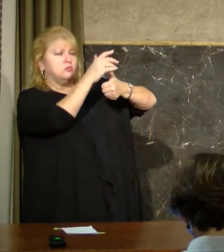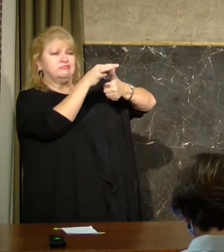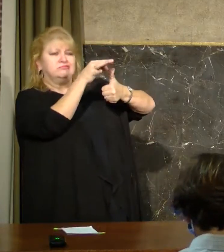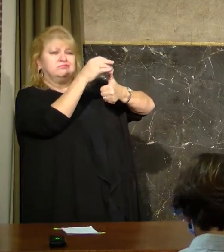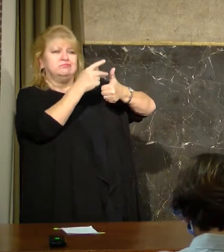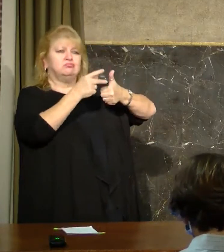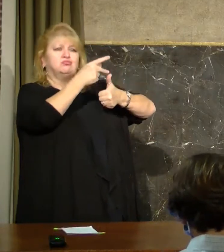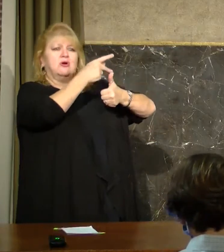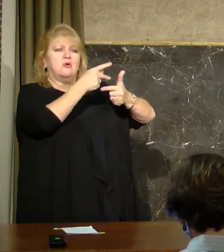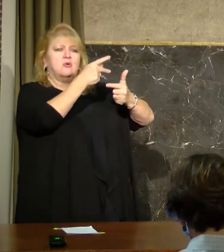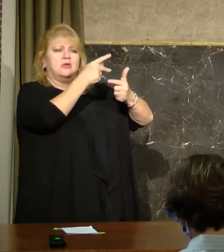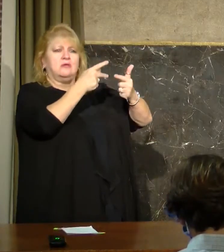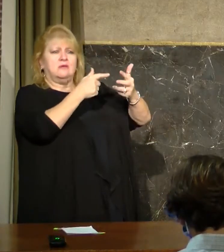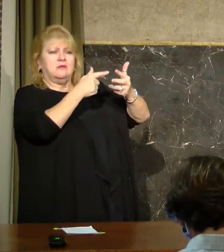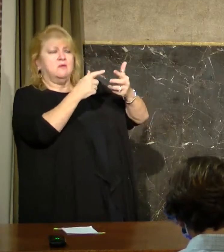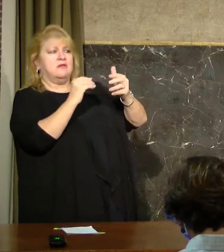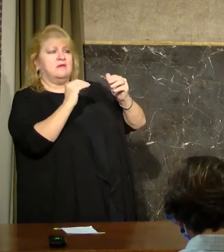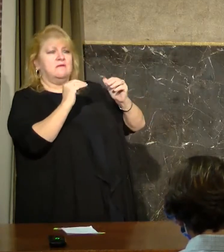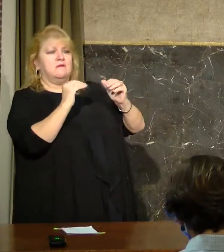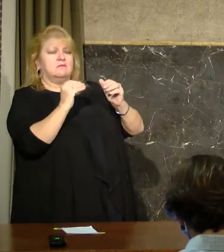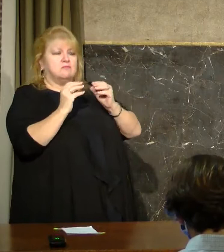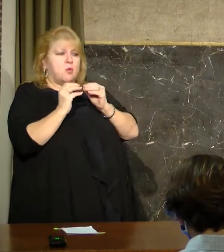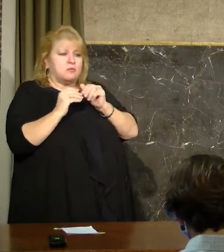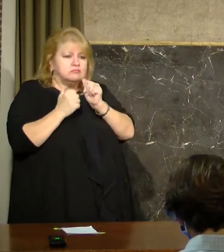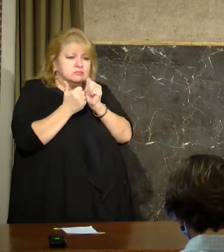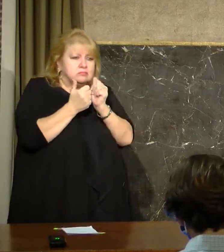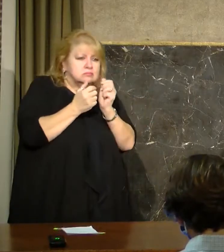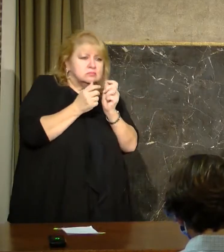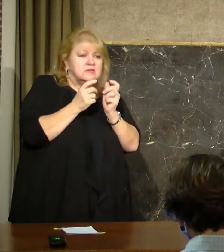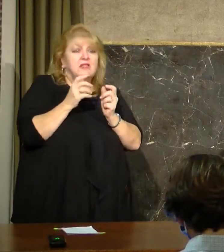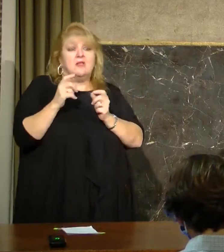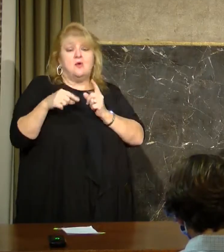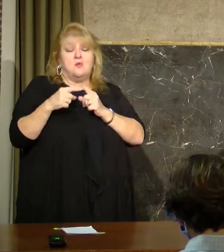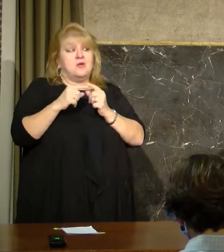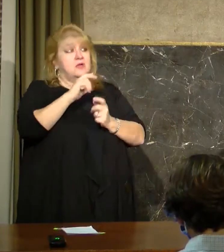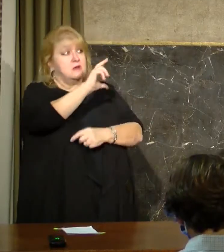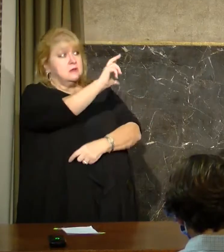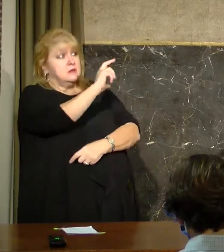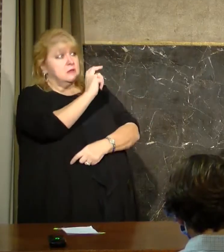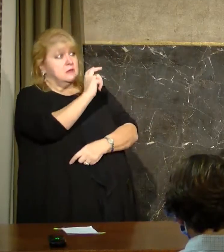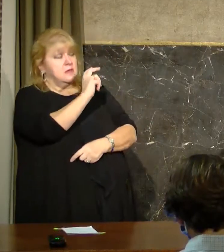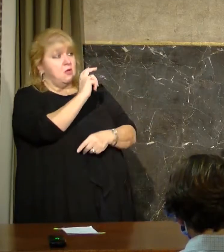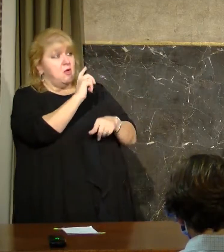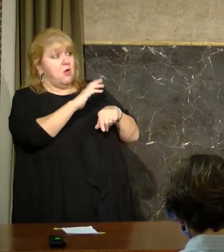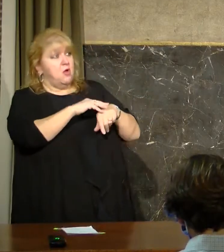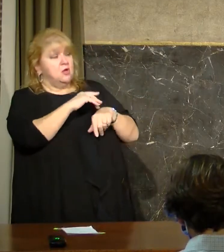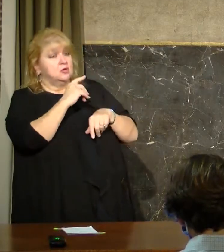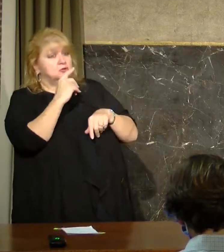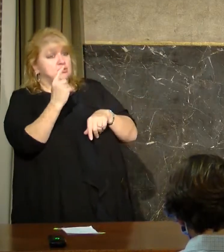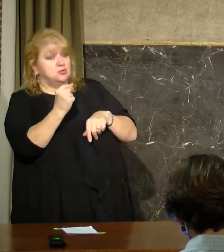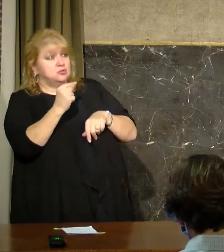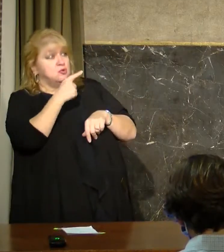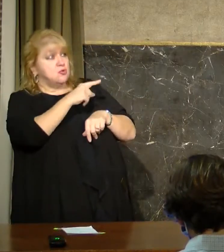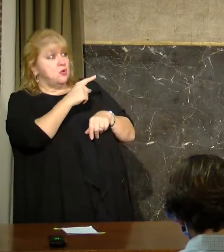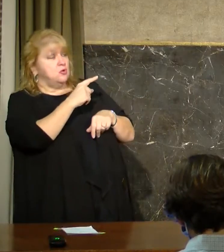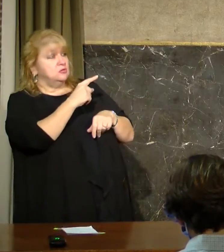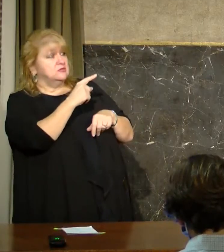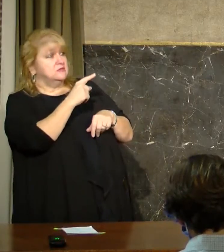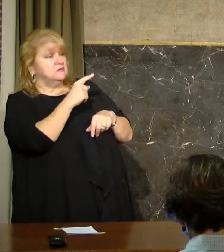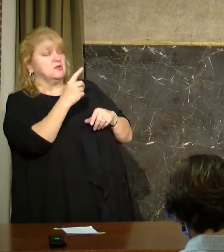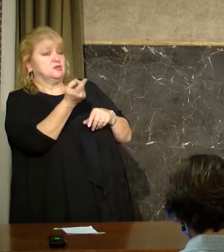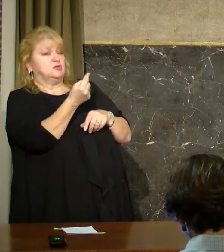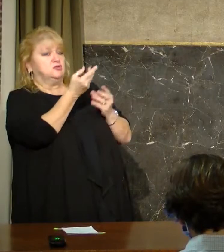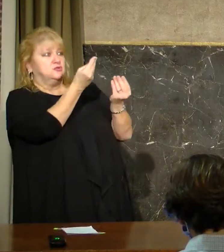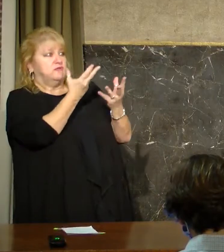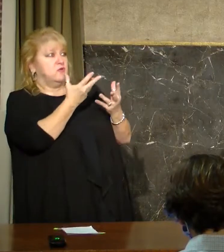decision was made last week based upon the allocation once we got it on Tuesday for the vaccines that we would receive this week.